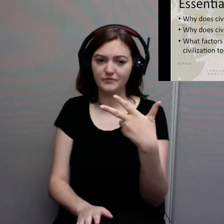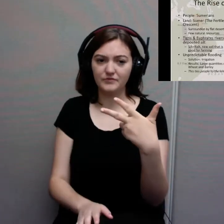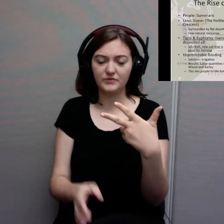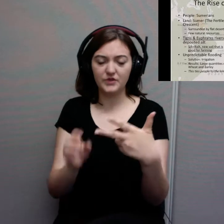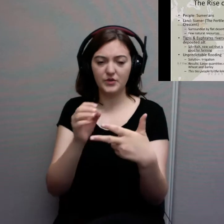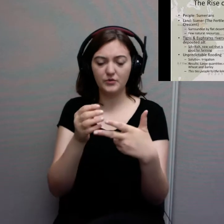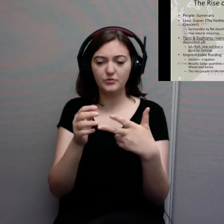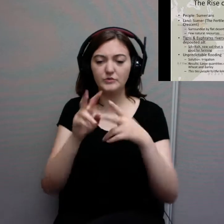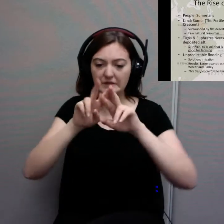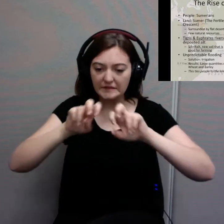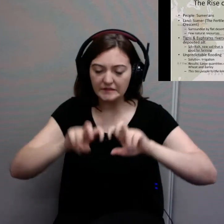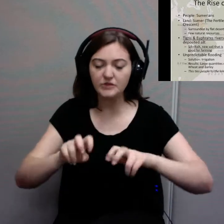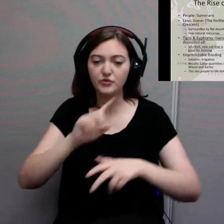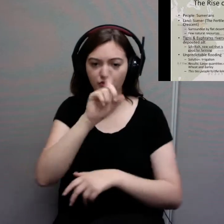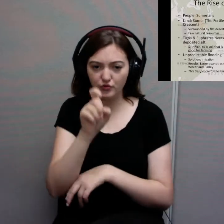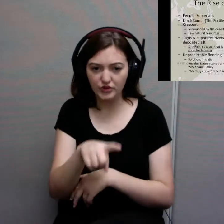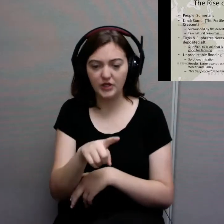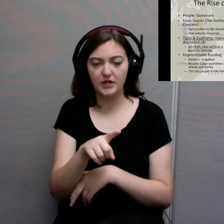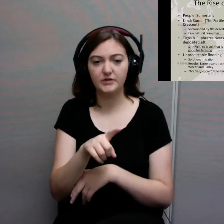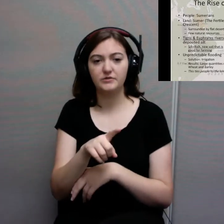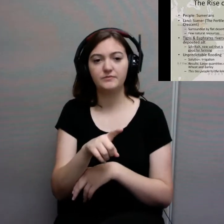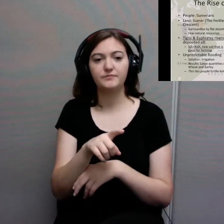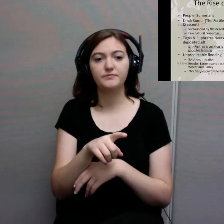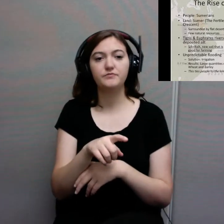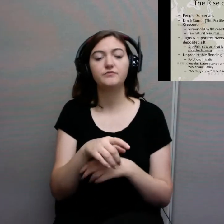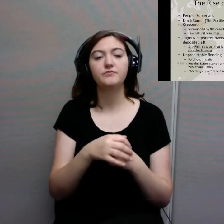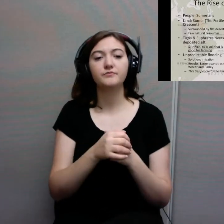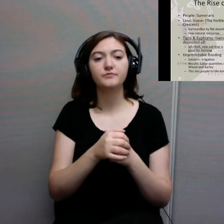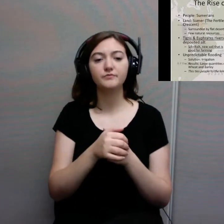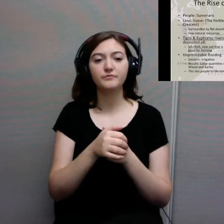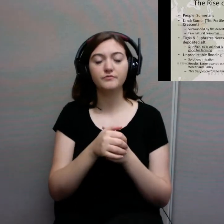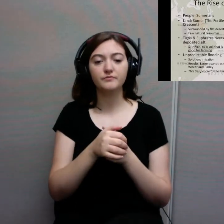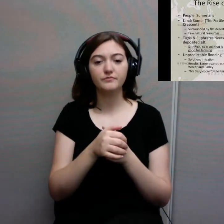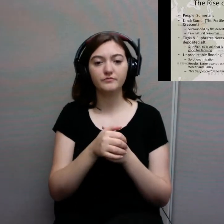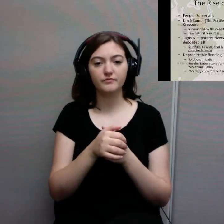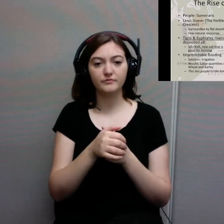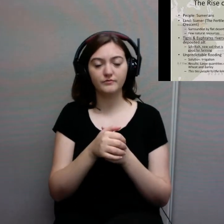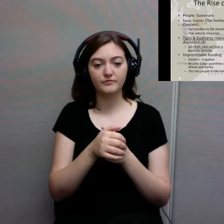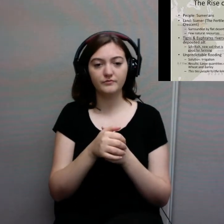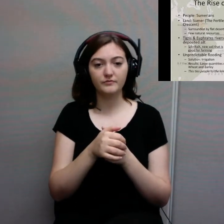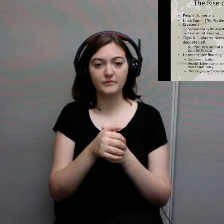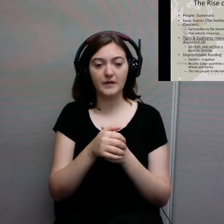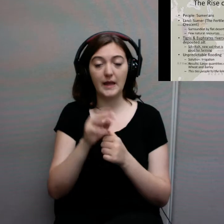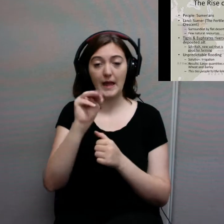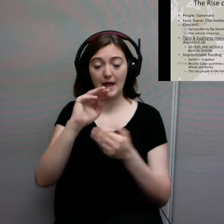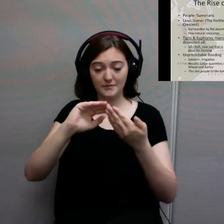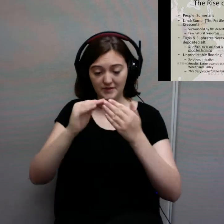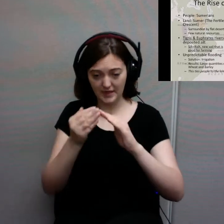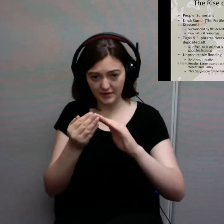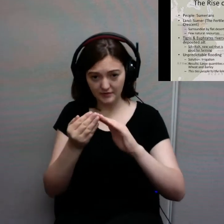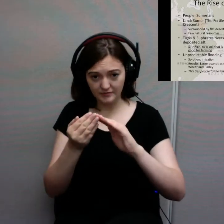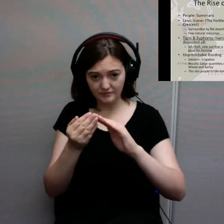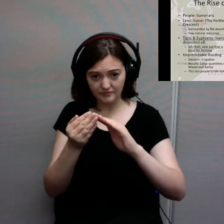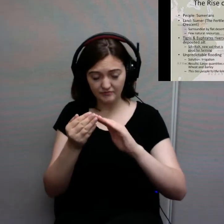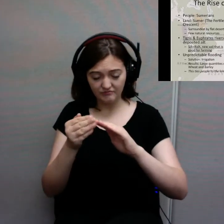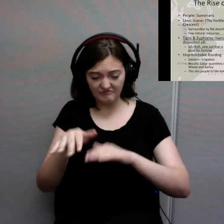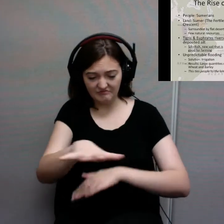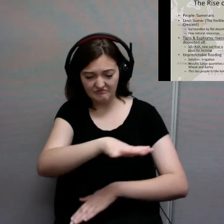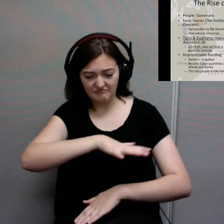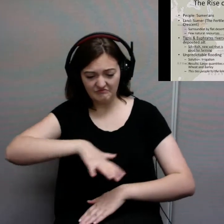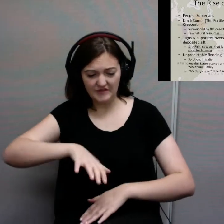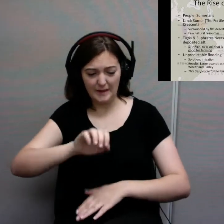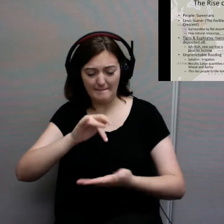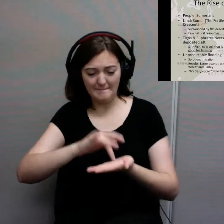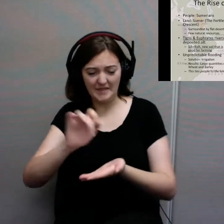Mesopotamia. Now, Mesopotamia is a section of the Middle East around the Tigris and Euphrates